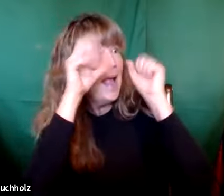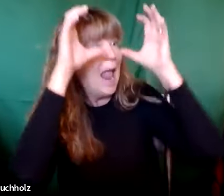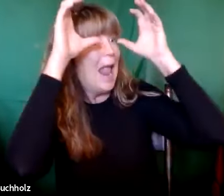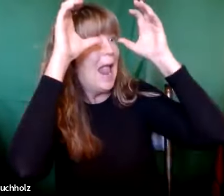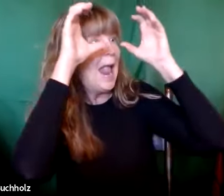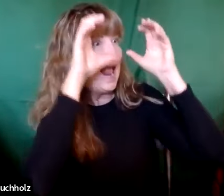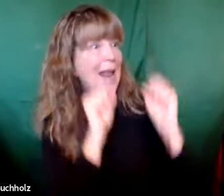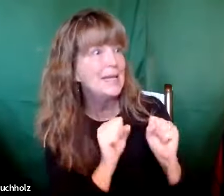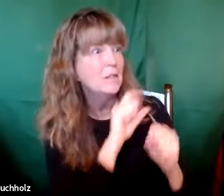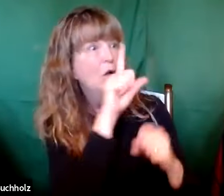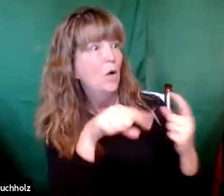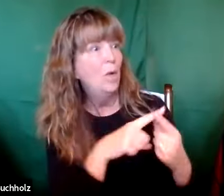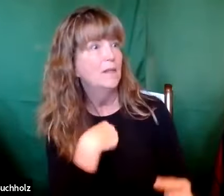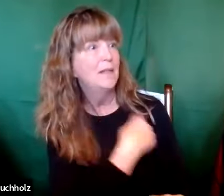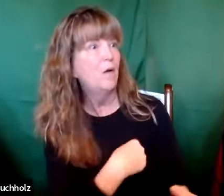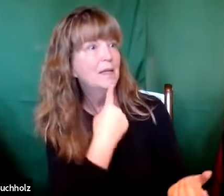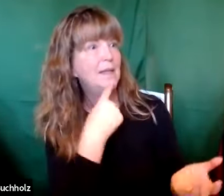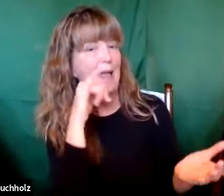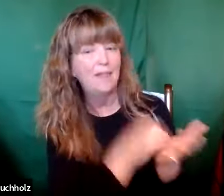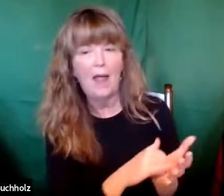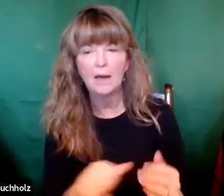And it said that the people were amazed.